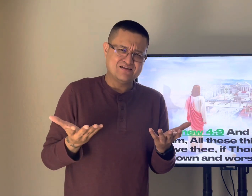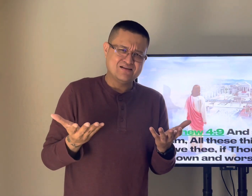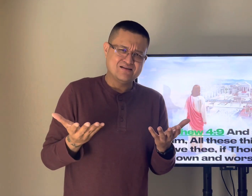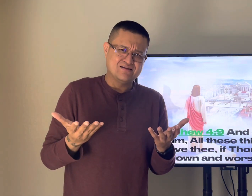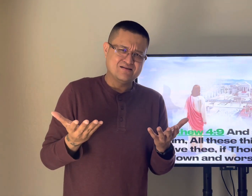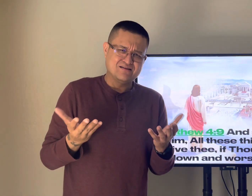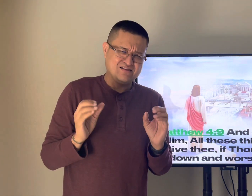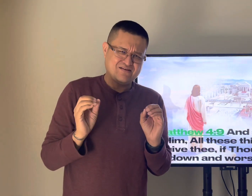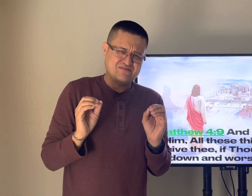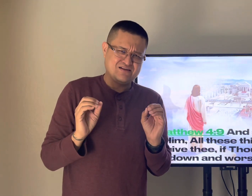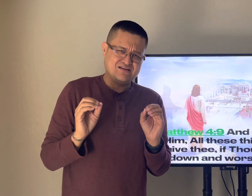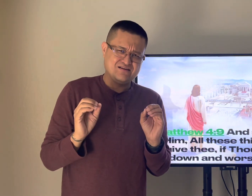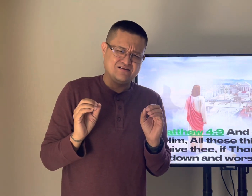angels can't be our saviors